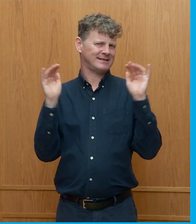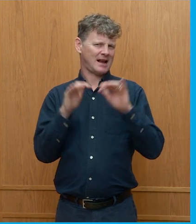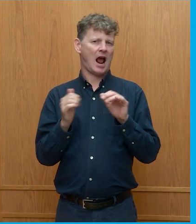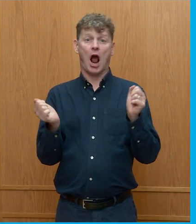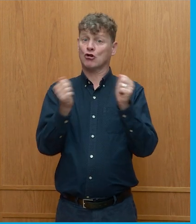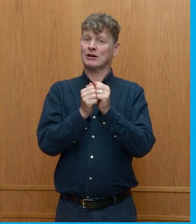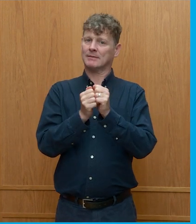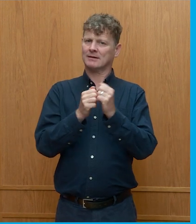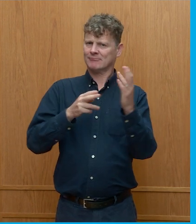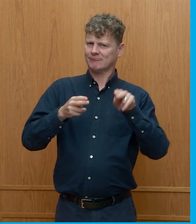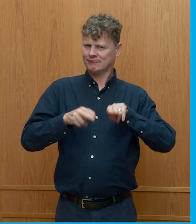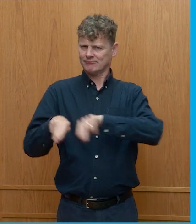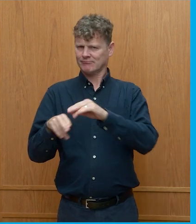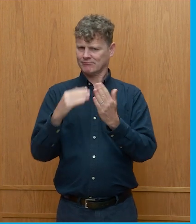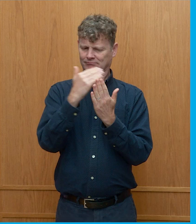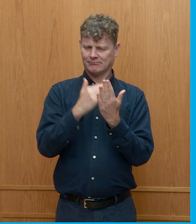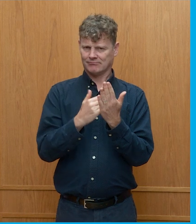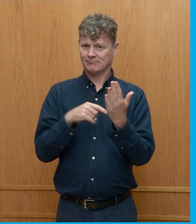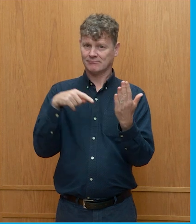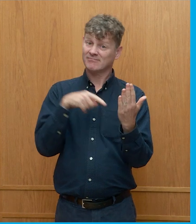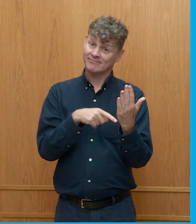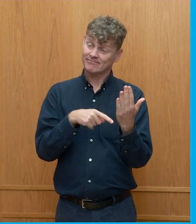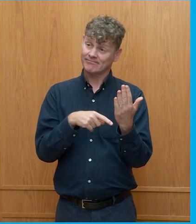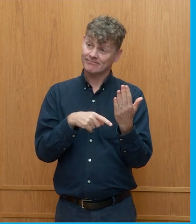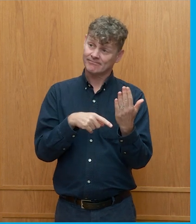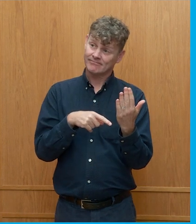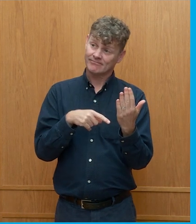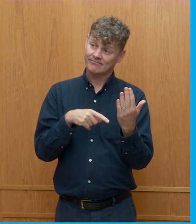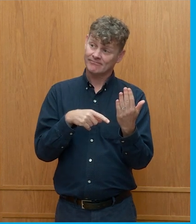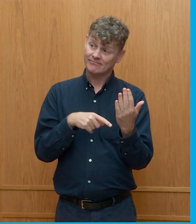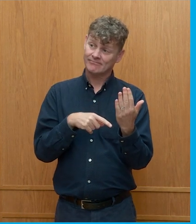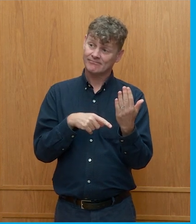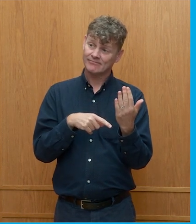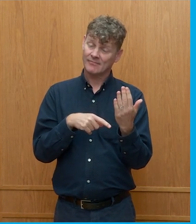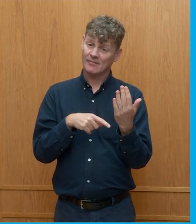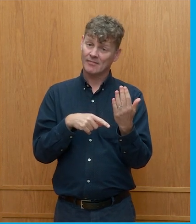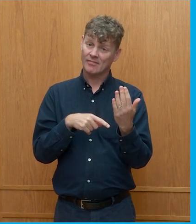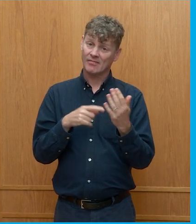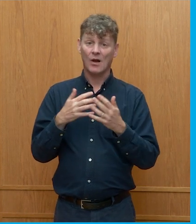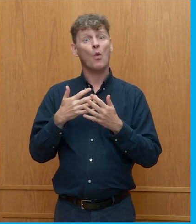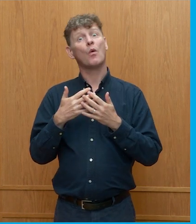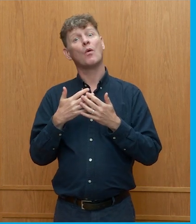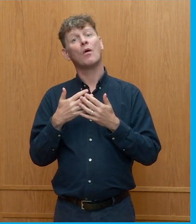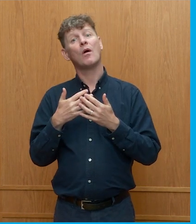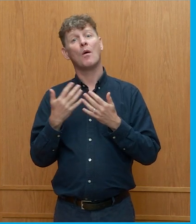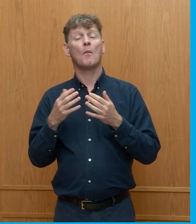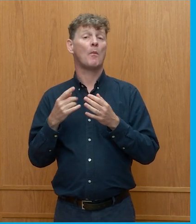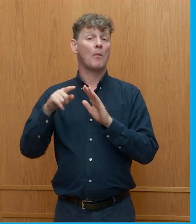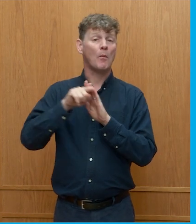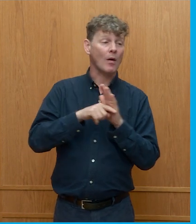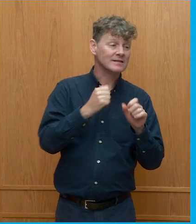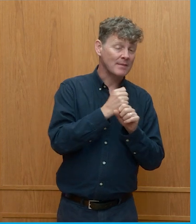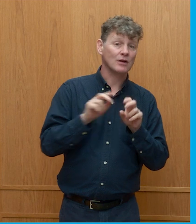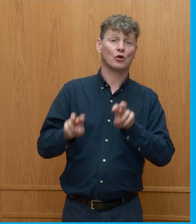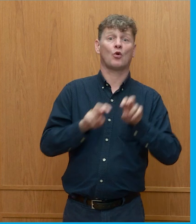is something that is either quoted by or referenced by policymakers and